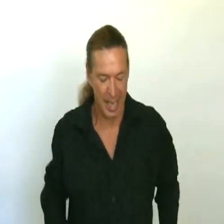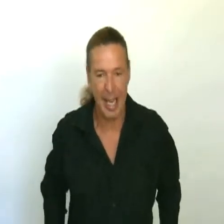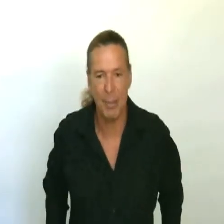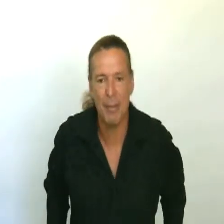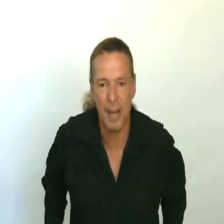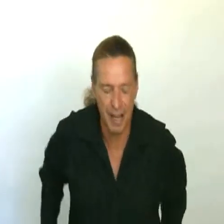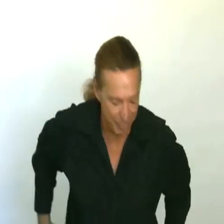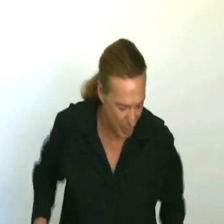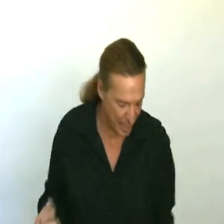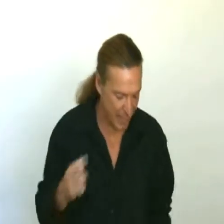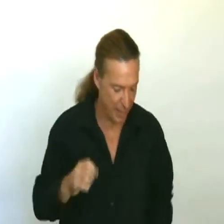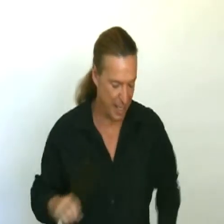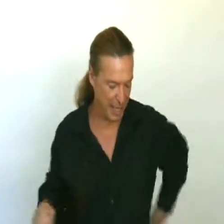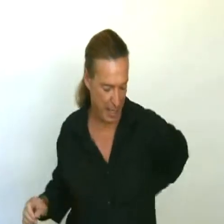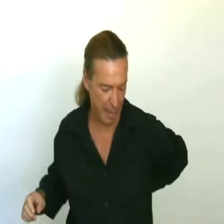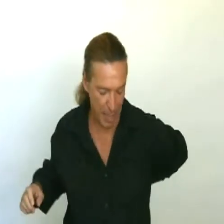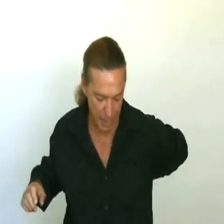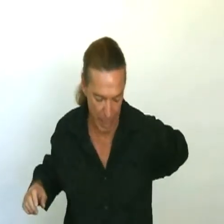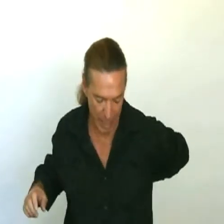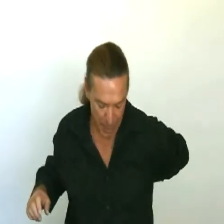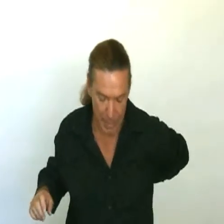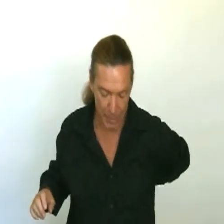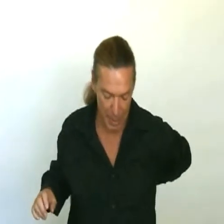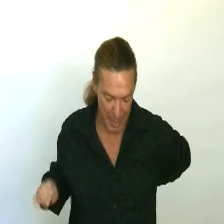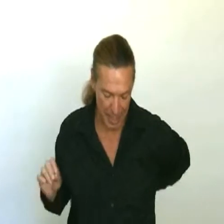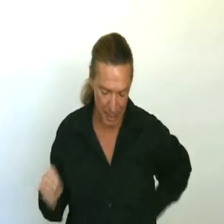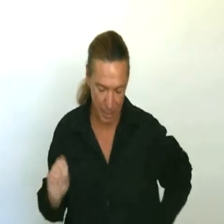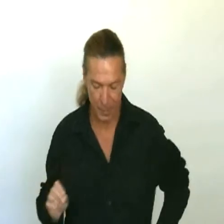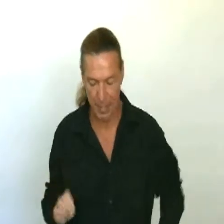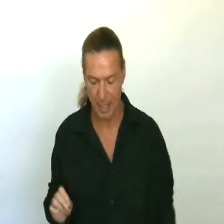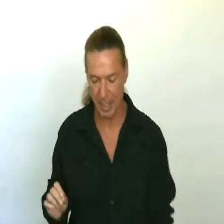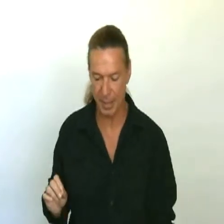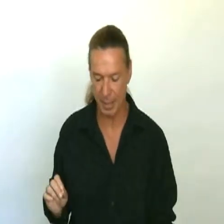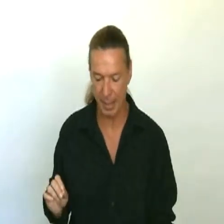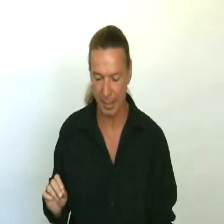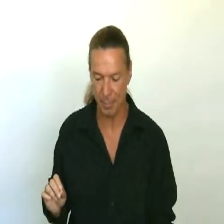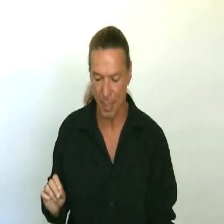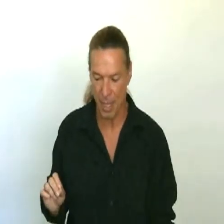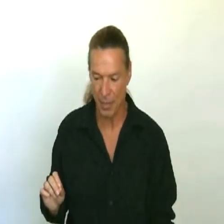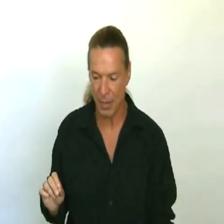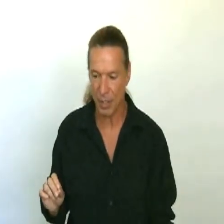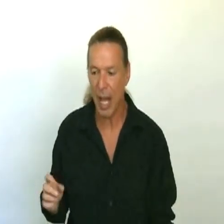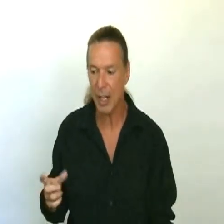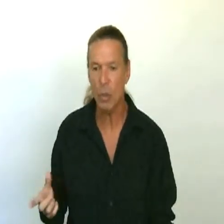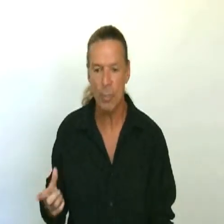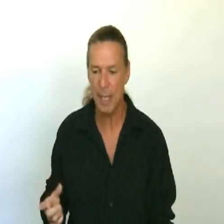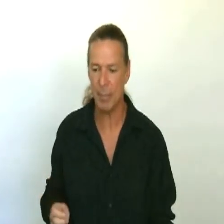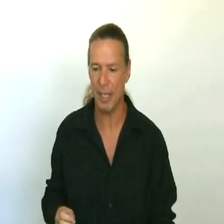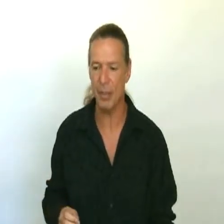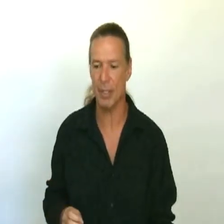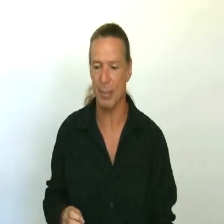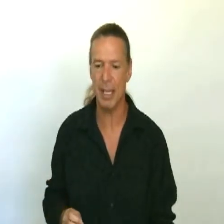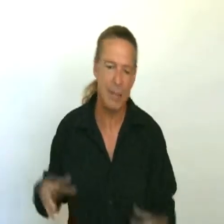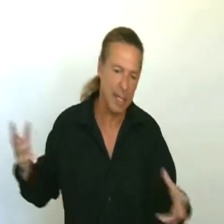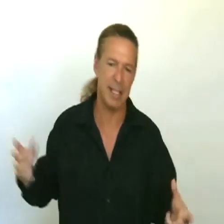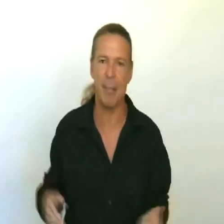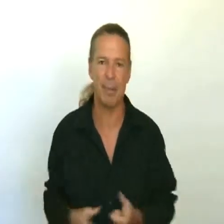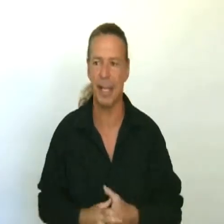And we have, again, the caprino. Now, caprino is kind of funny because there's a lot of cool people that use it. Let me give you an example, like